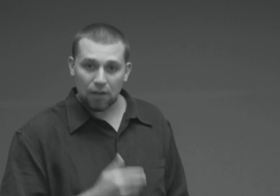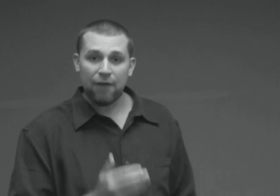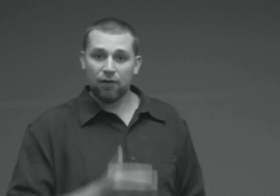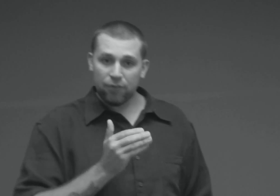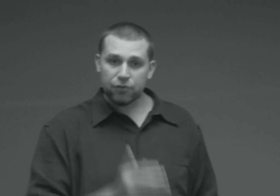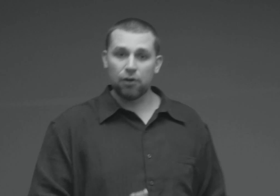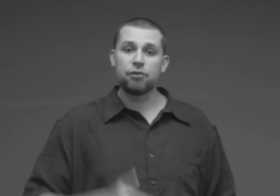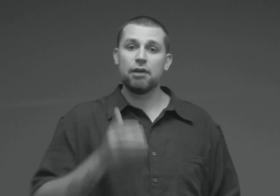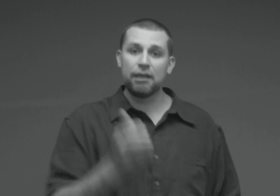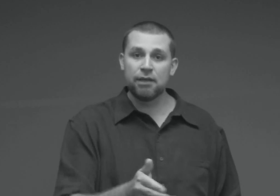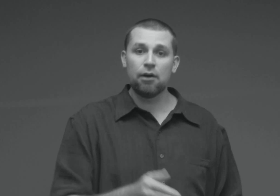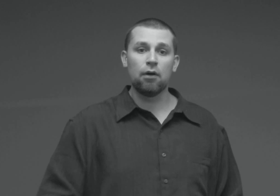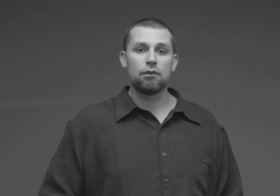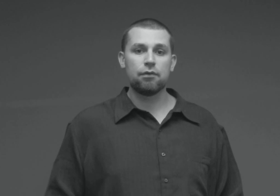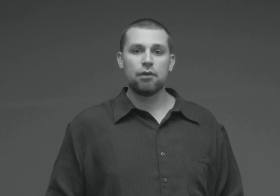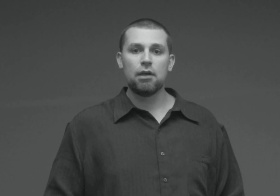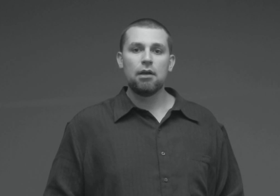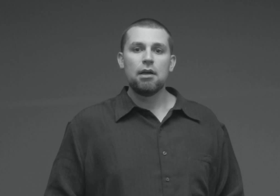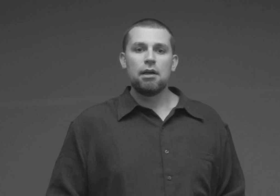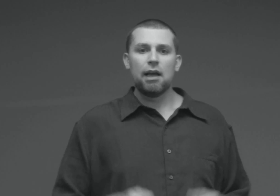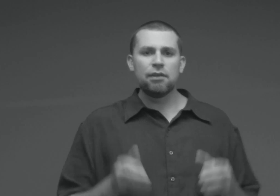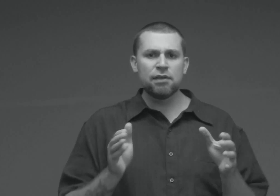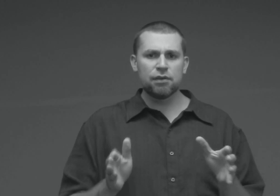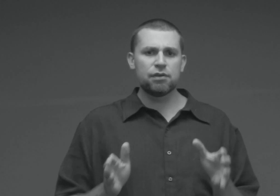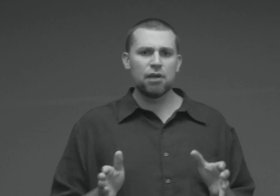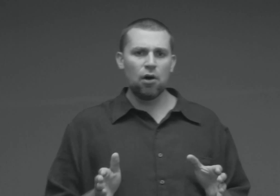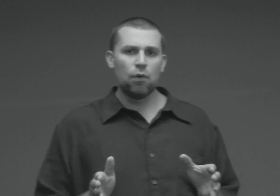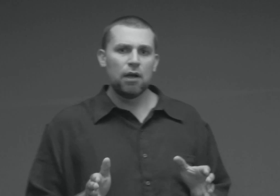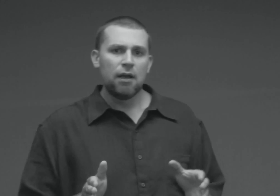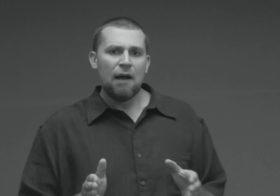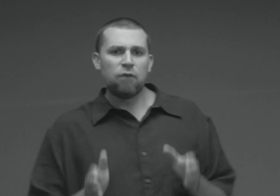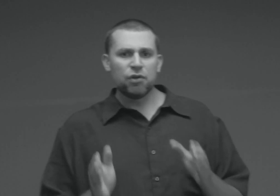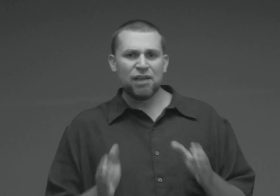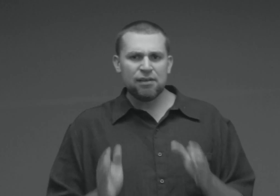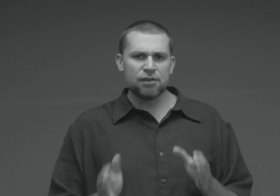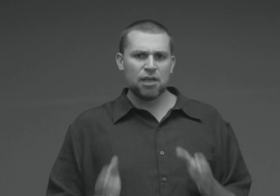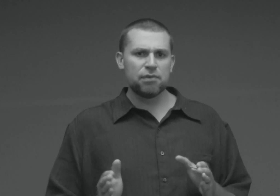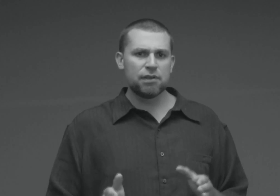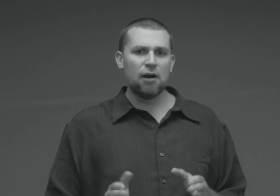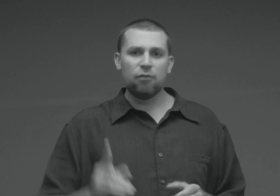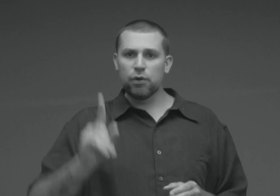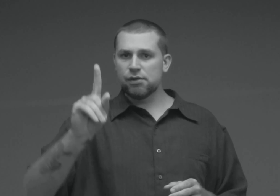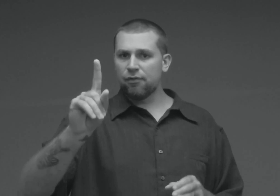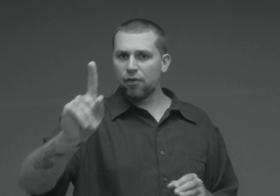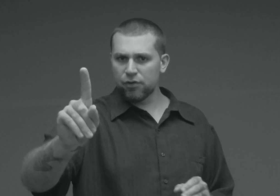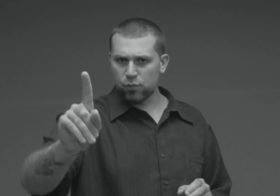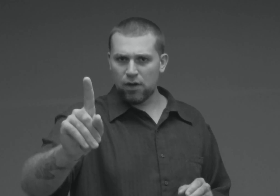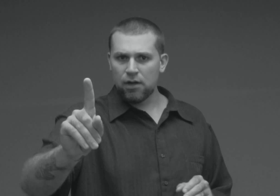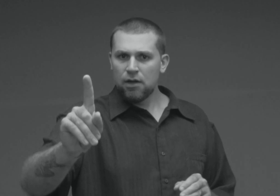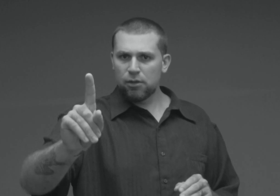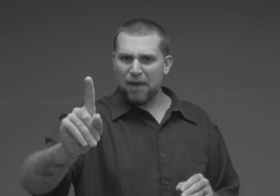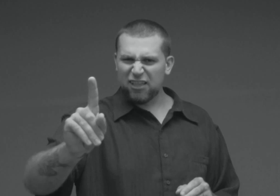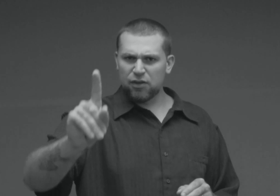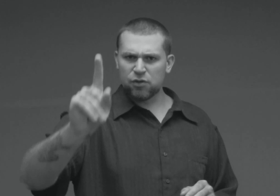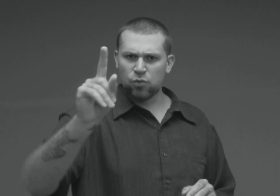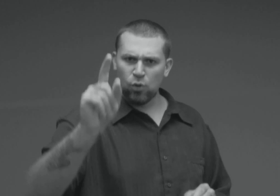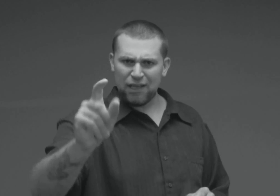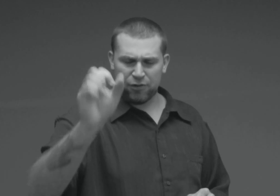the life of the church in the earth. And this is so, for Jesus himself was the first one to make this grueling